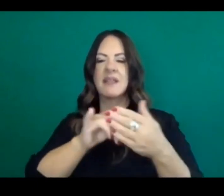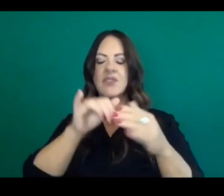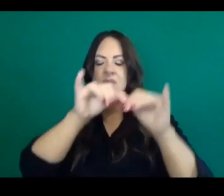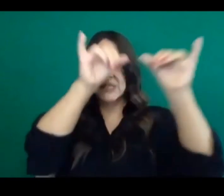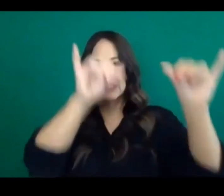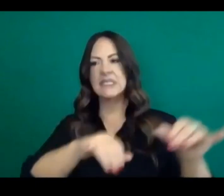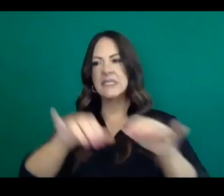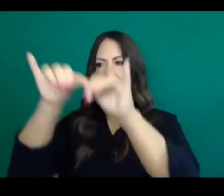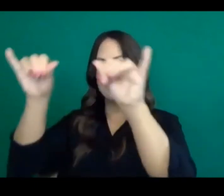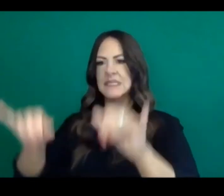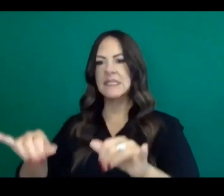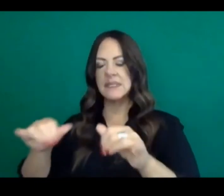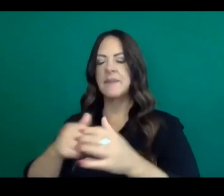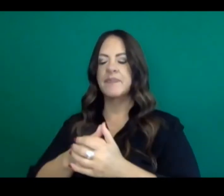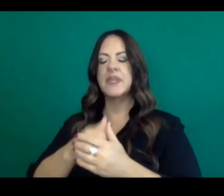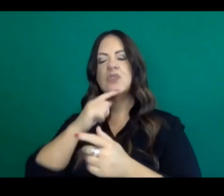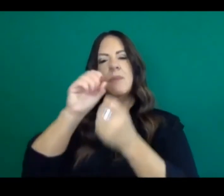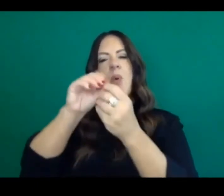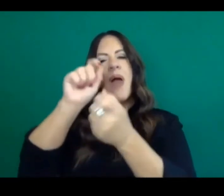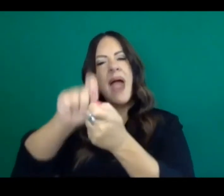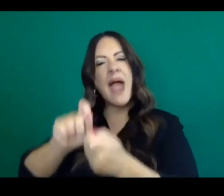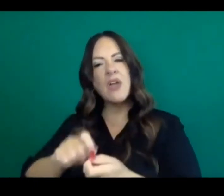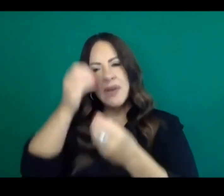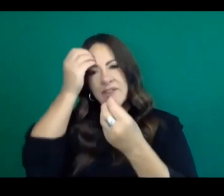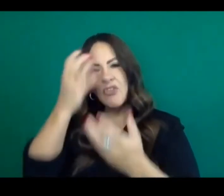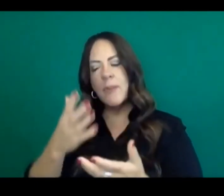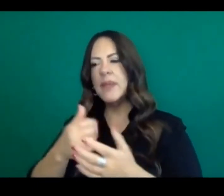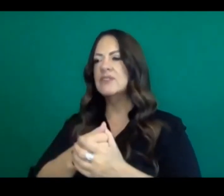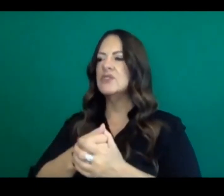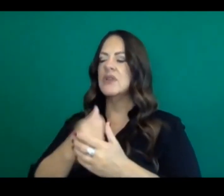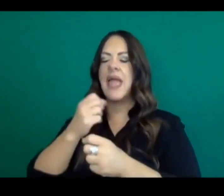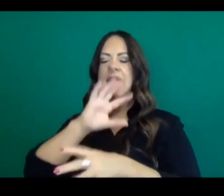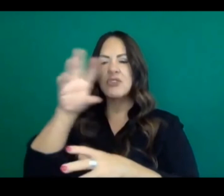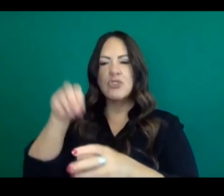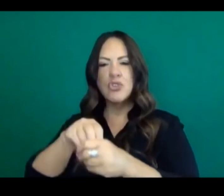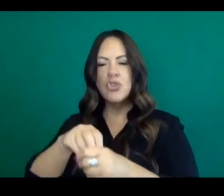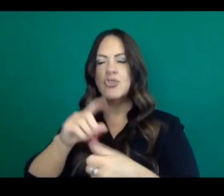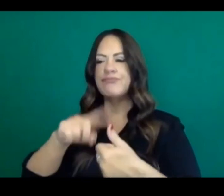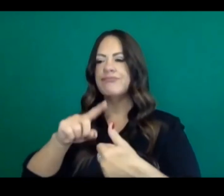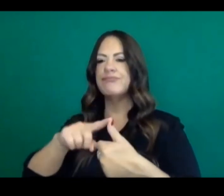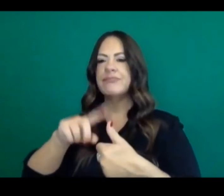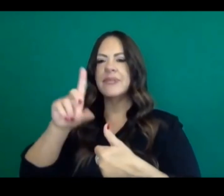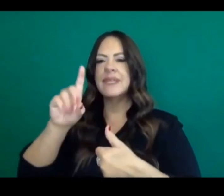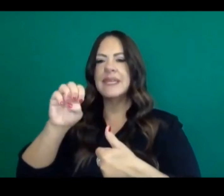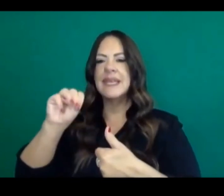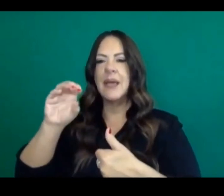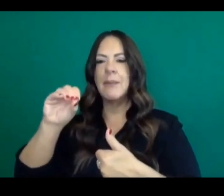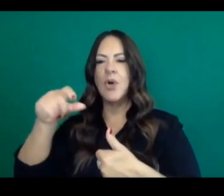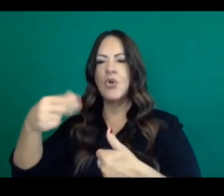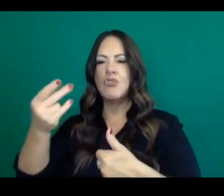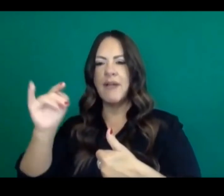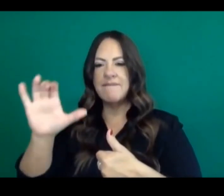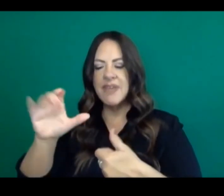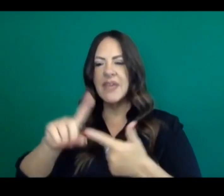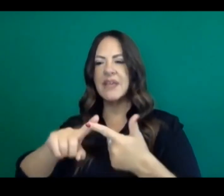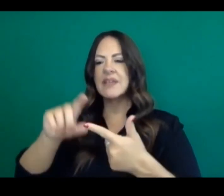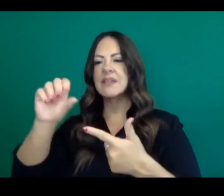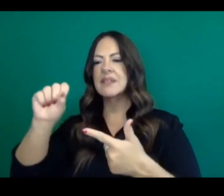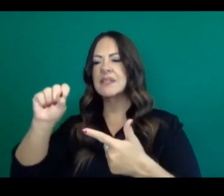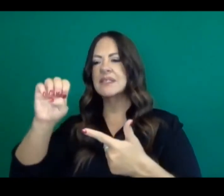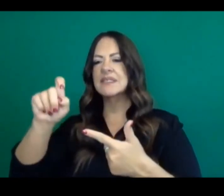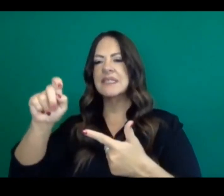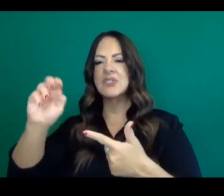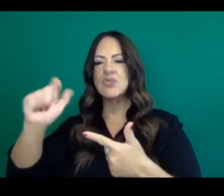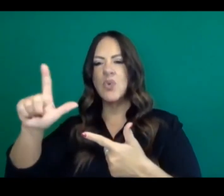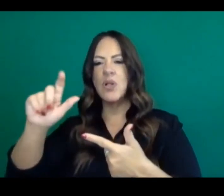information gaps that we have on demographic information, sexual orientation, gender identity push, all of this